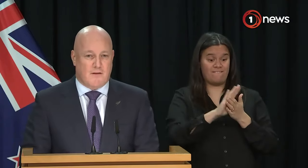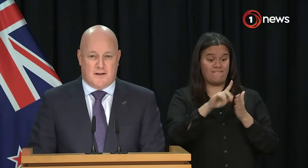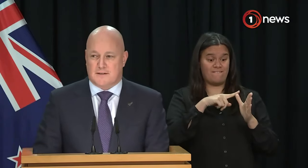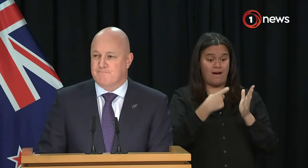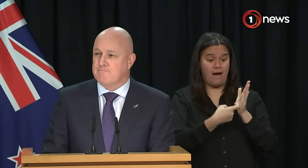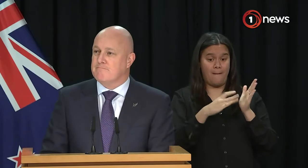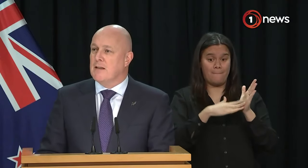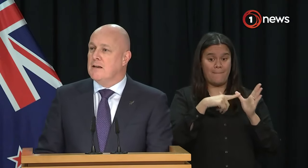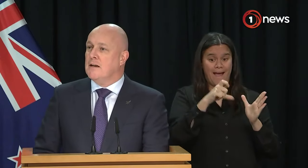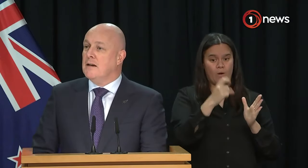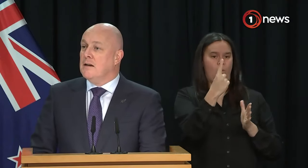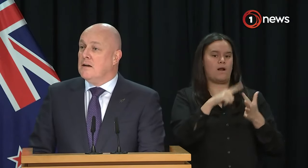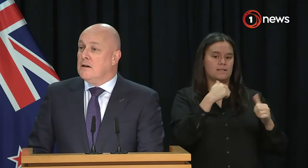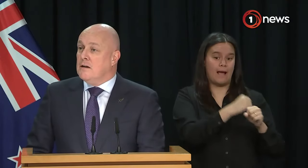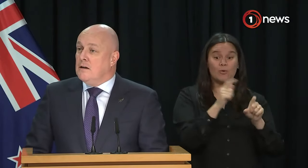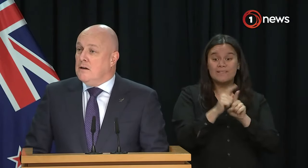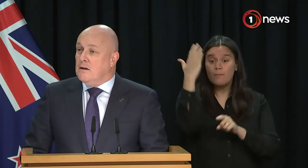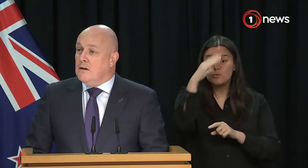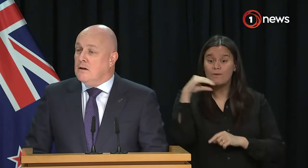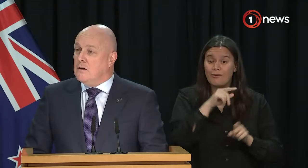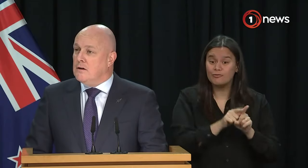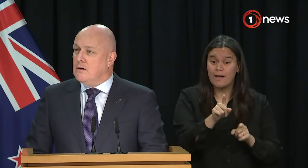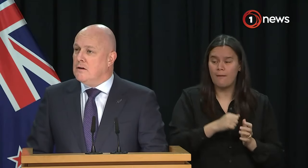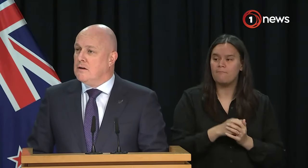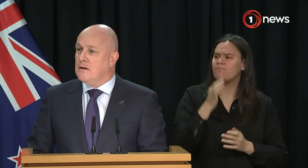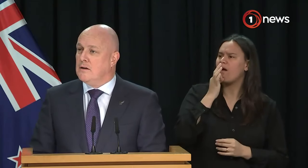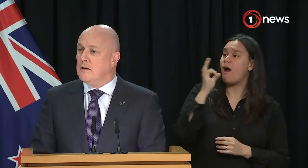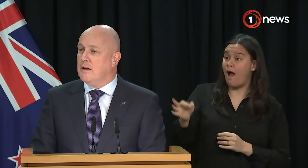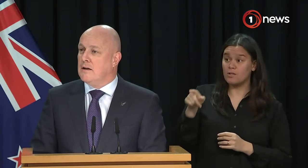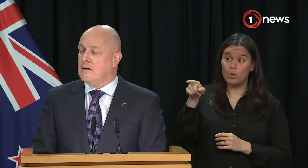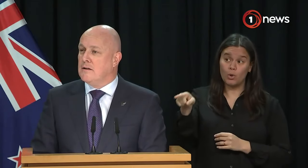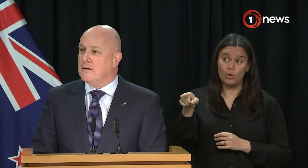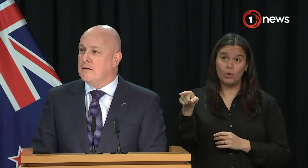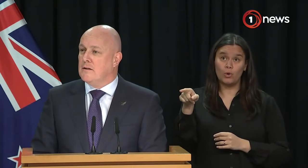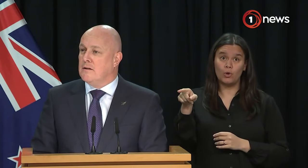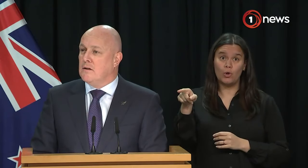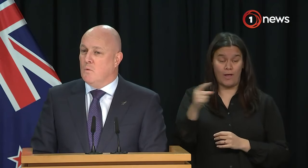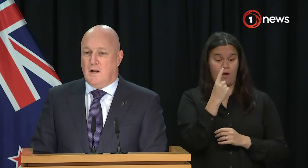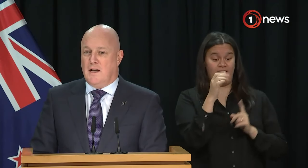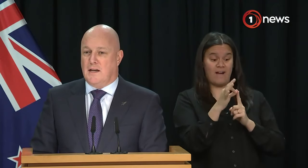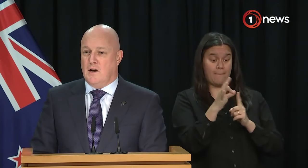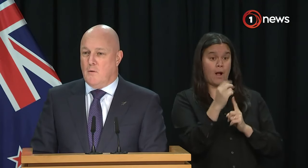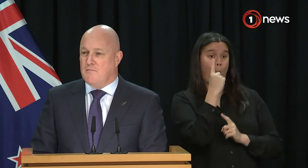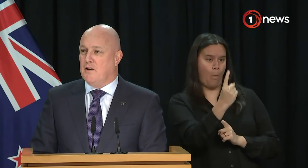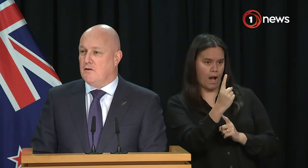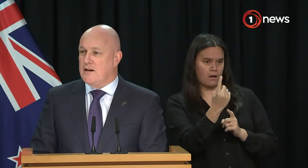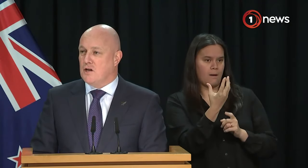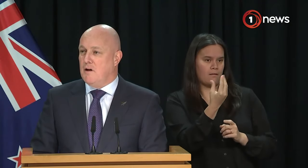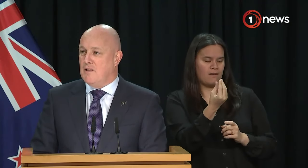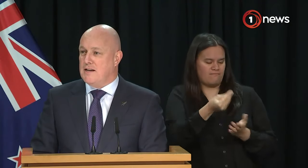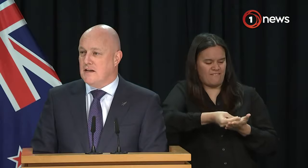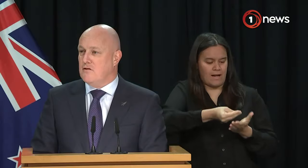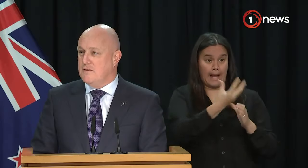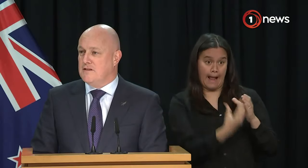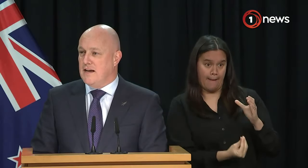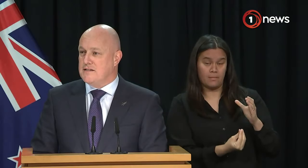lunches and other places. Given that, Prime Minister, your view on fiscal cliffs, can you guarantee there won't be other fiscal cliffs in your budget? Well, again, we've done a great